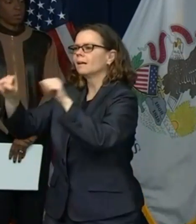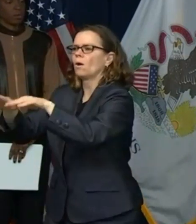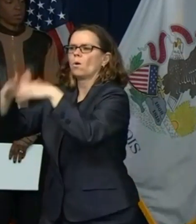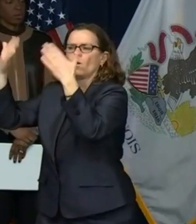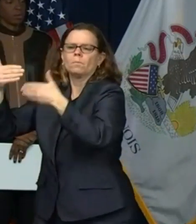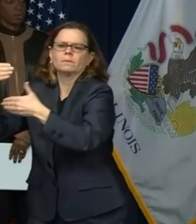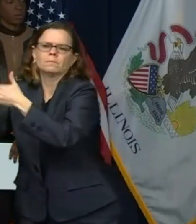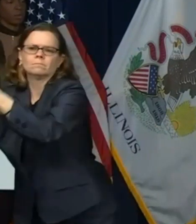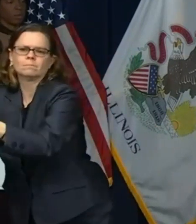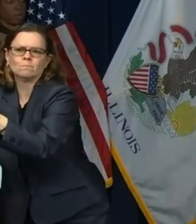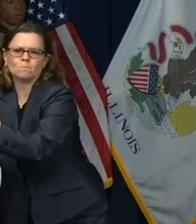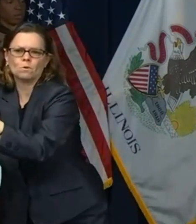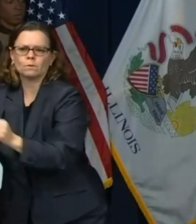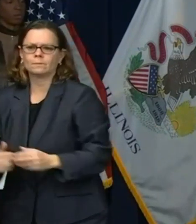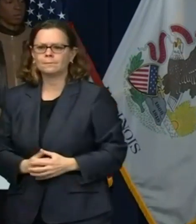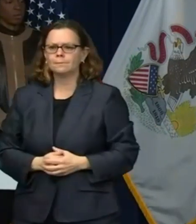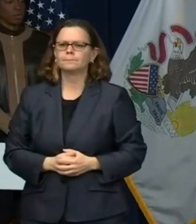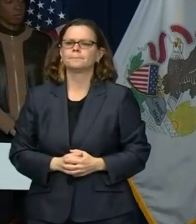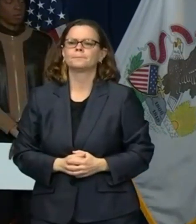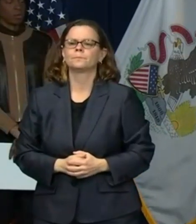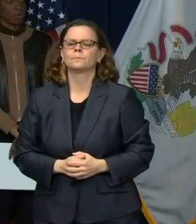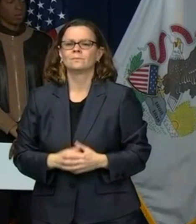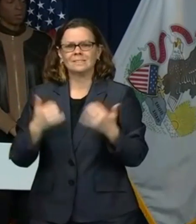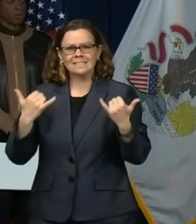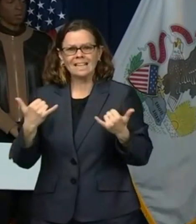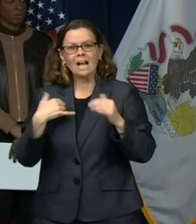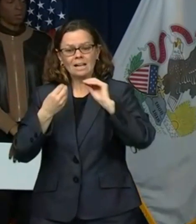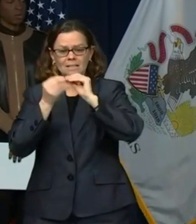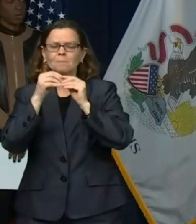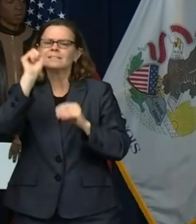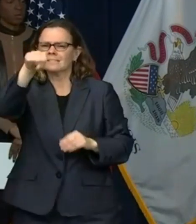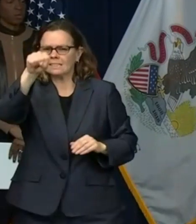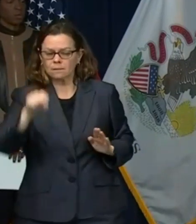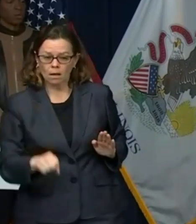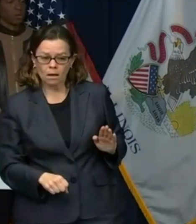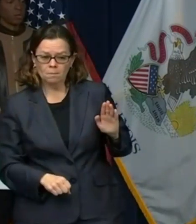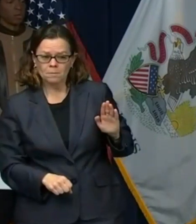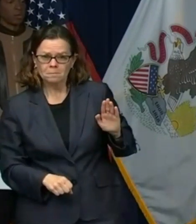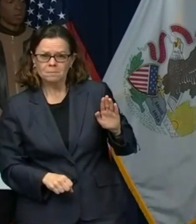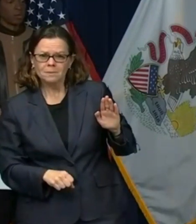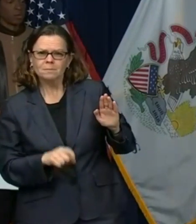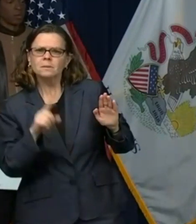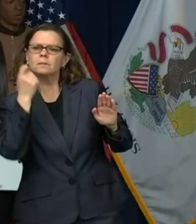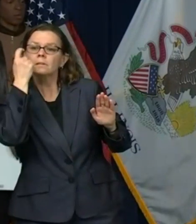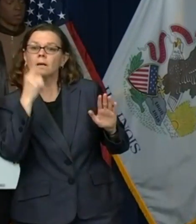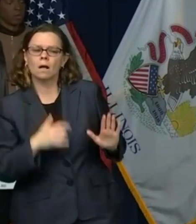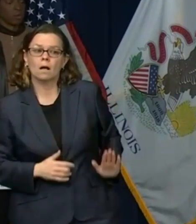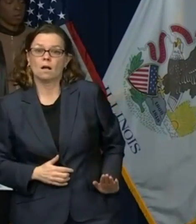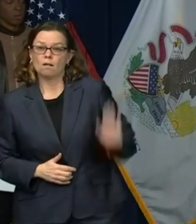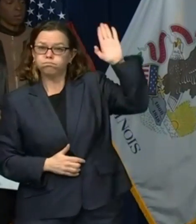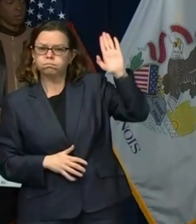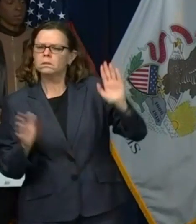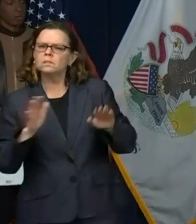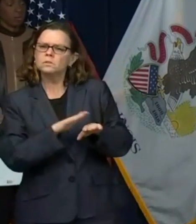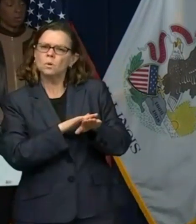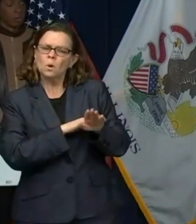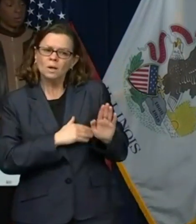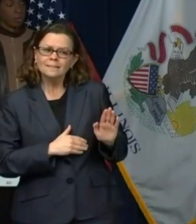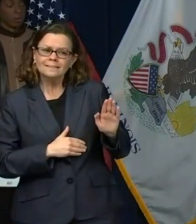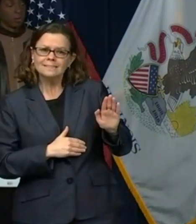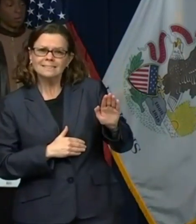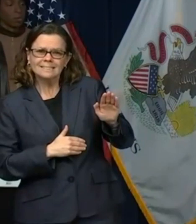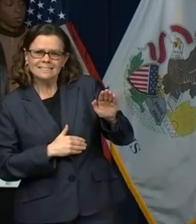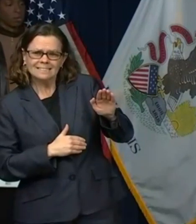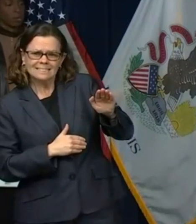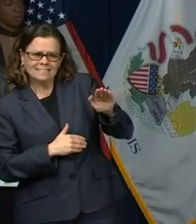you know, not only climbing, but as the curve has bent, it is flattening. And